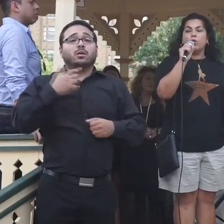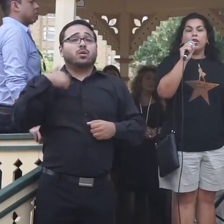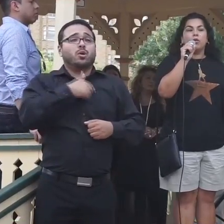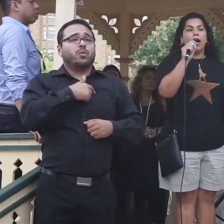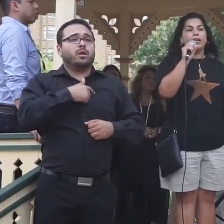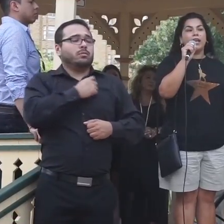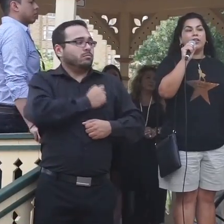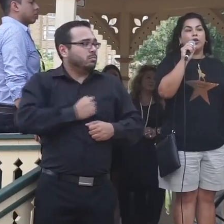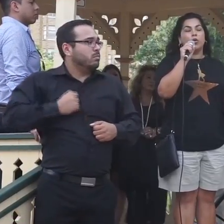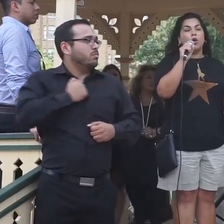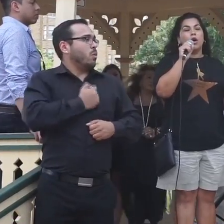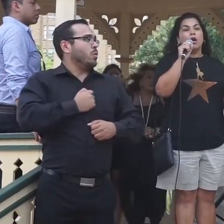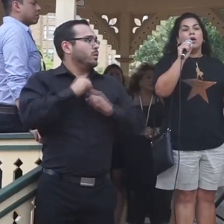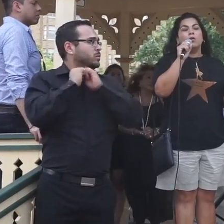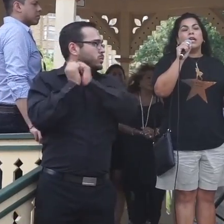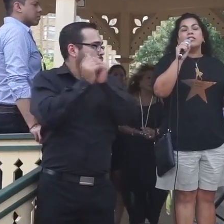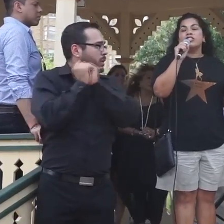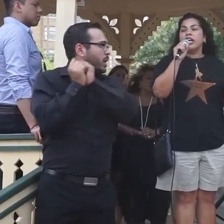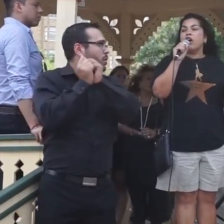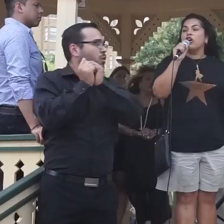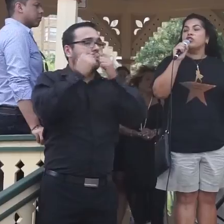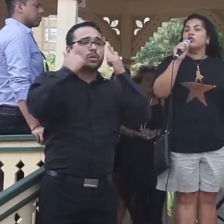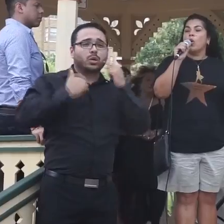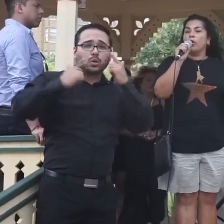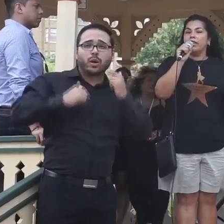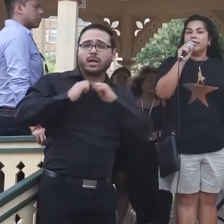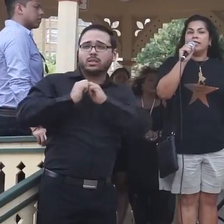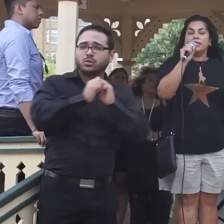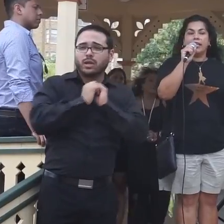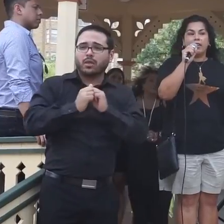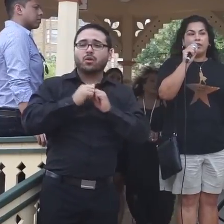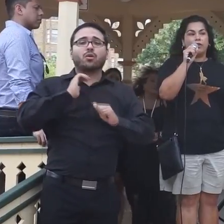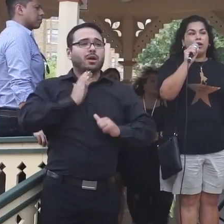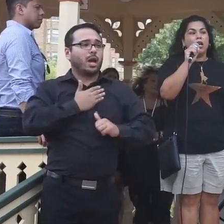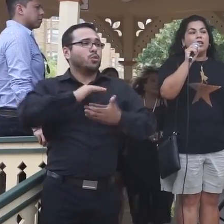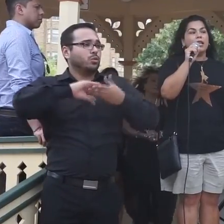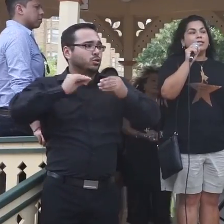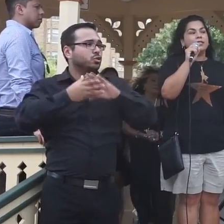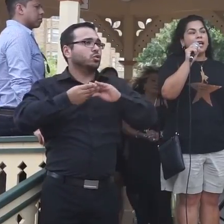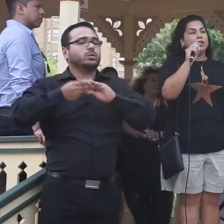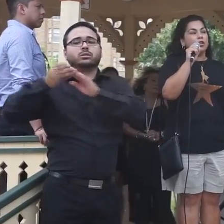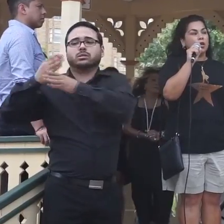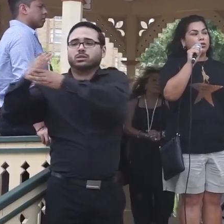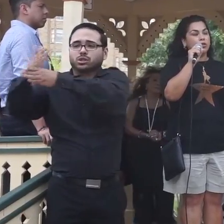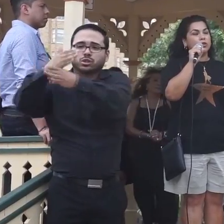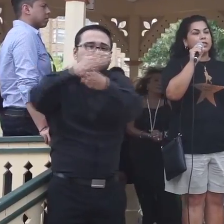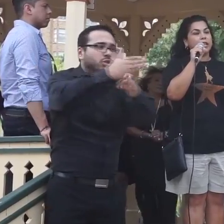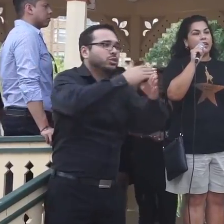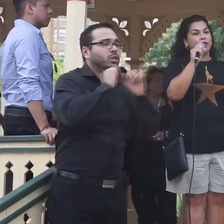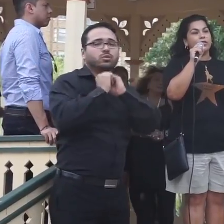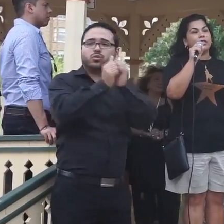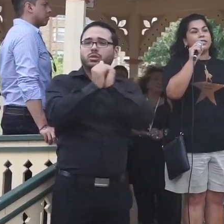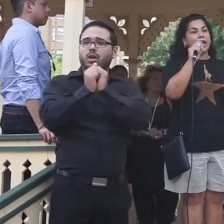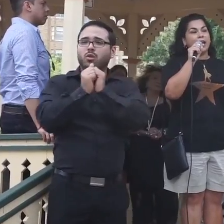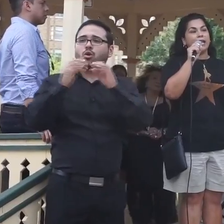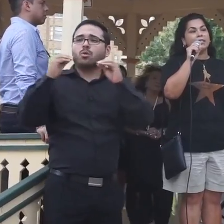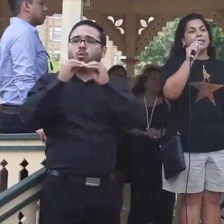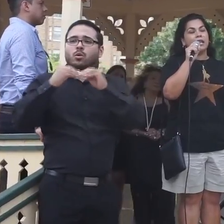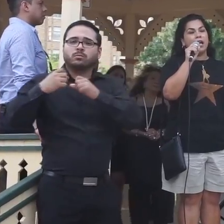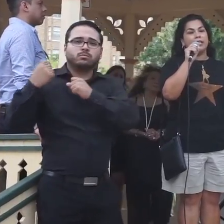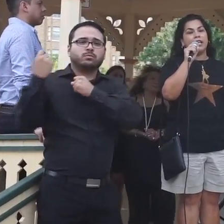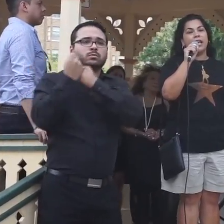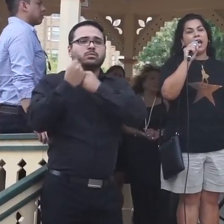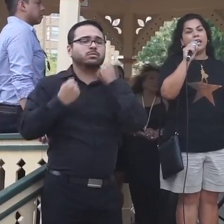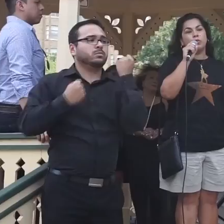together, we cry together. Let's share our stories together. Let's stand closer together today,